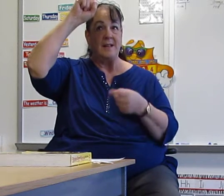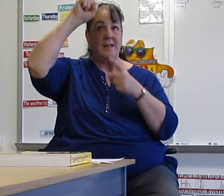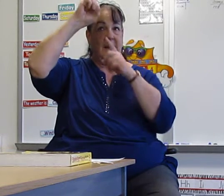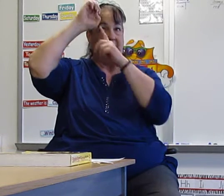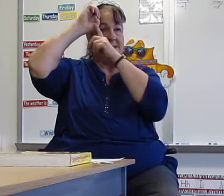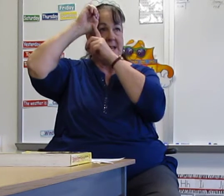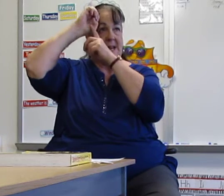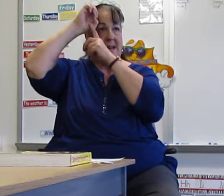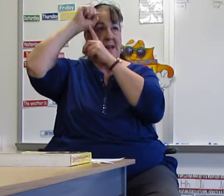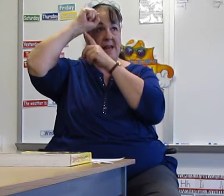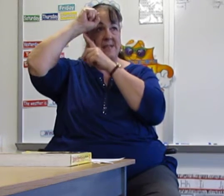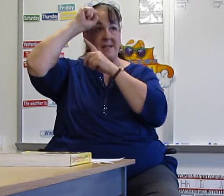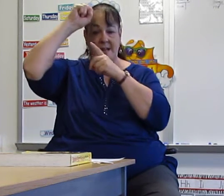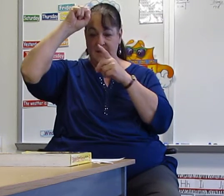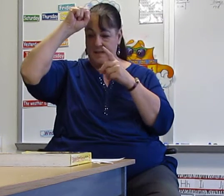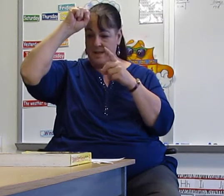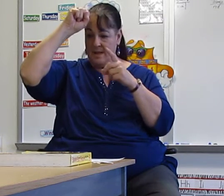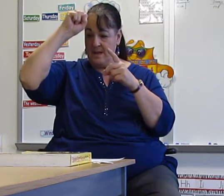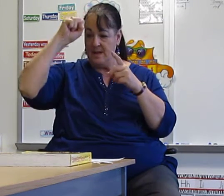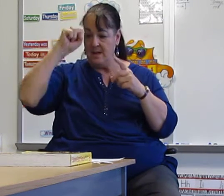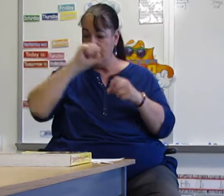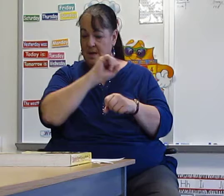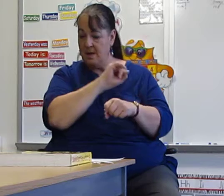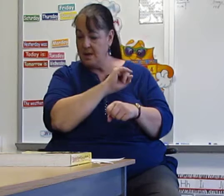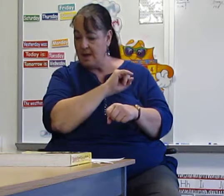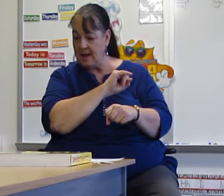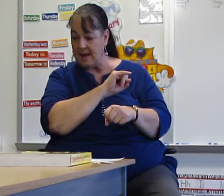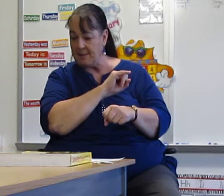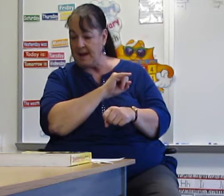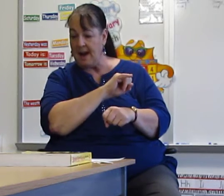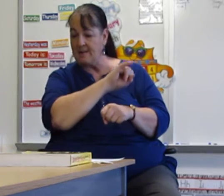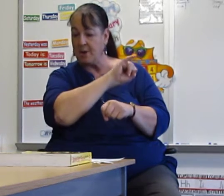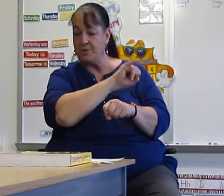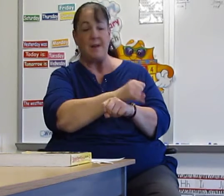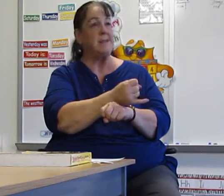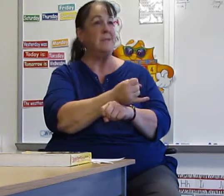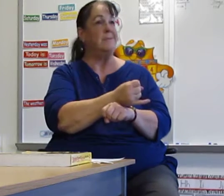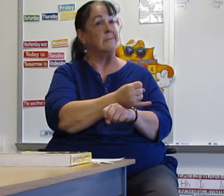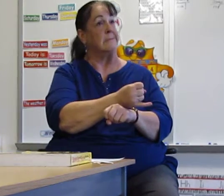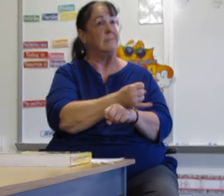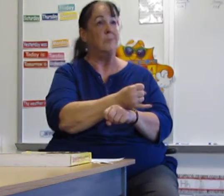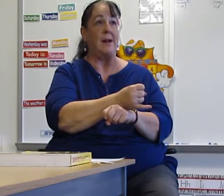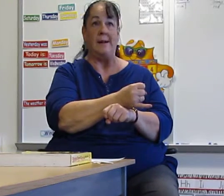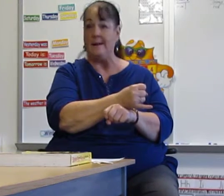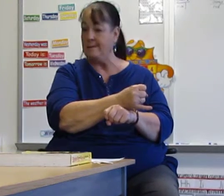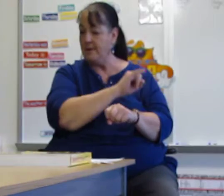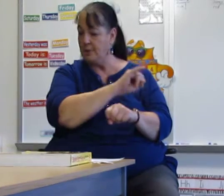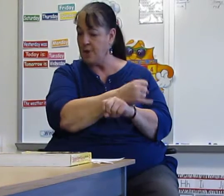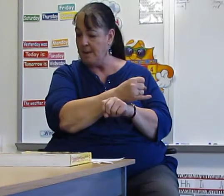E is he, S is his. And I don't think I had taught you that, so write it in. Job.